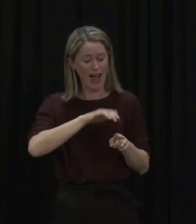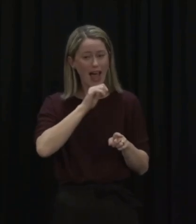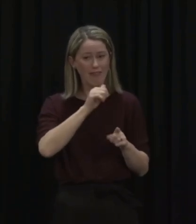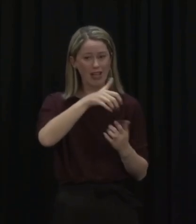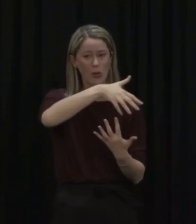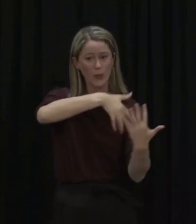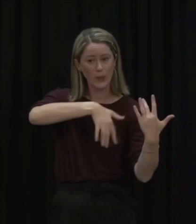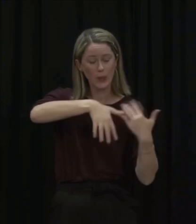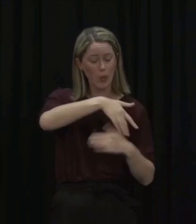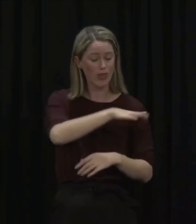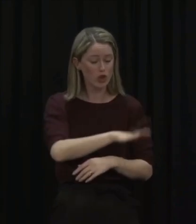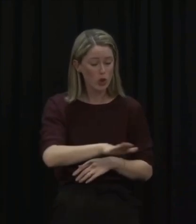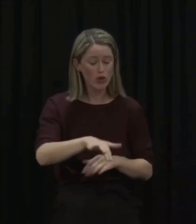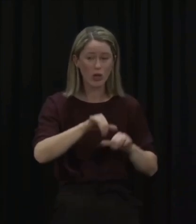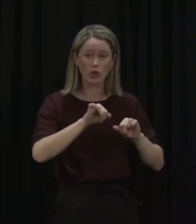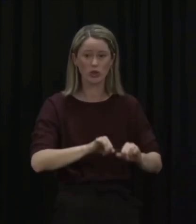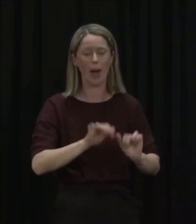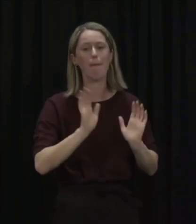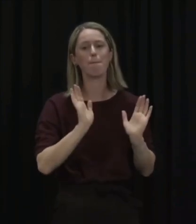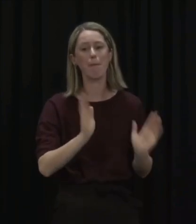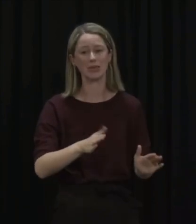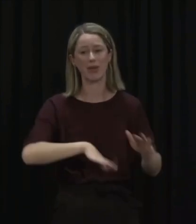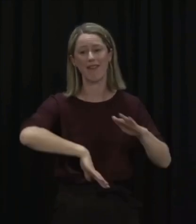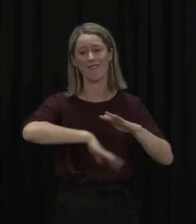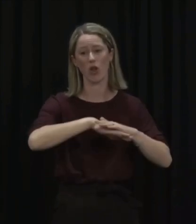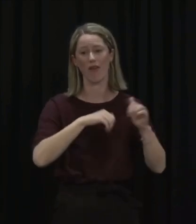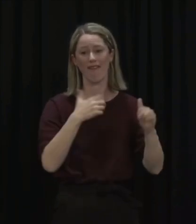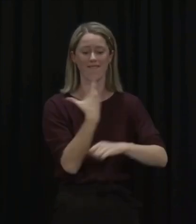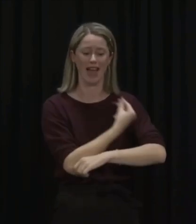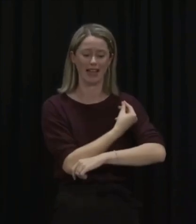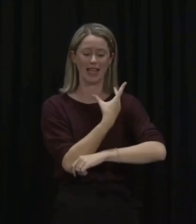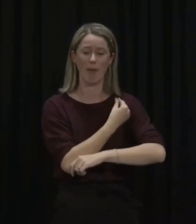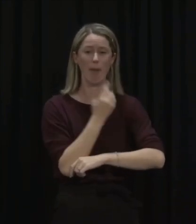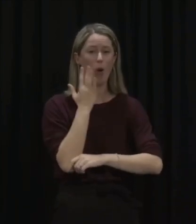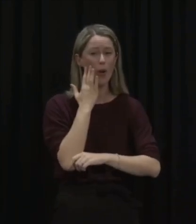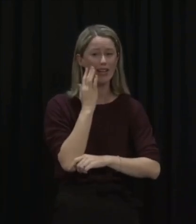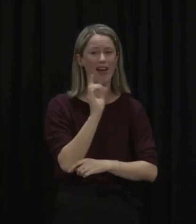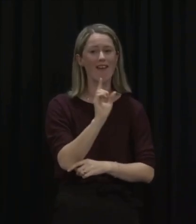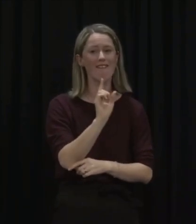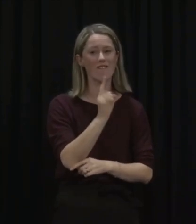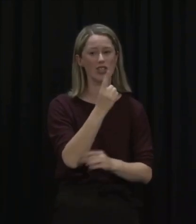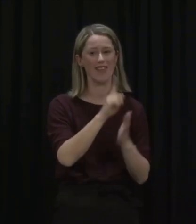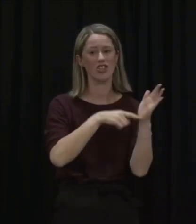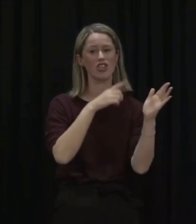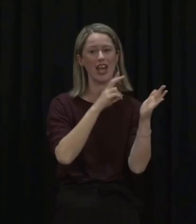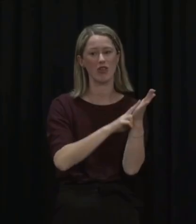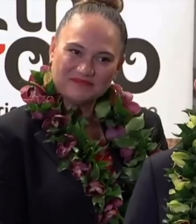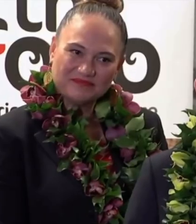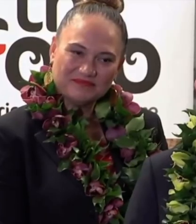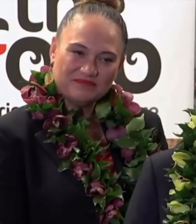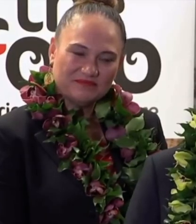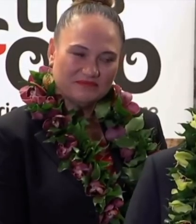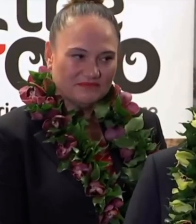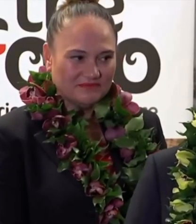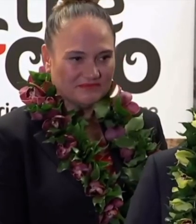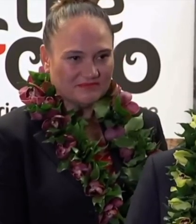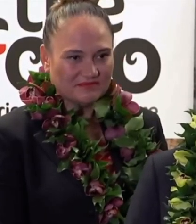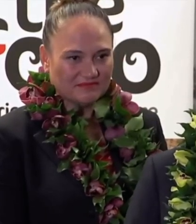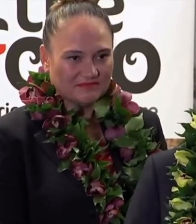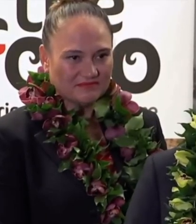contact with children and students, will need to be fully vaccinated by the 1st of January 2022. There was no